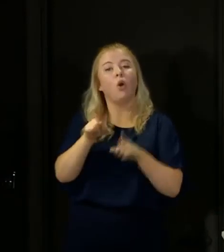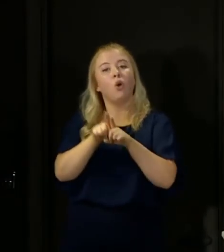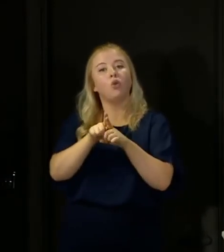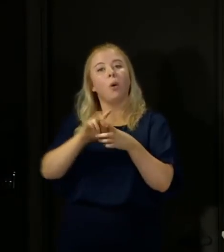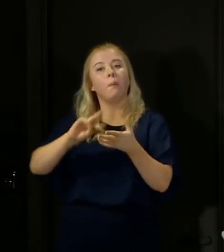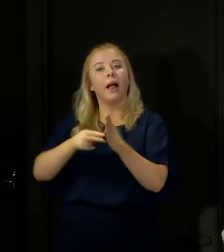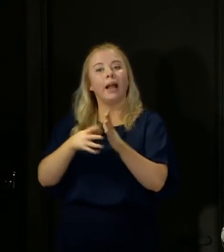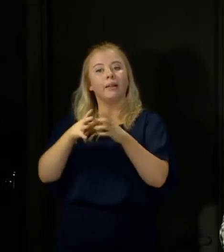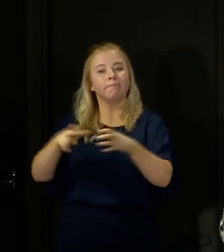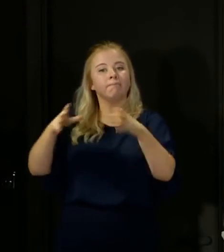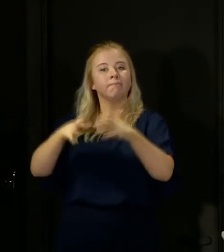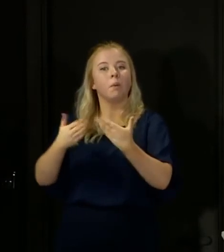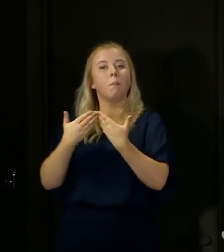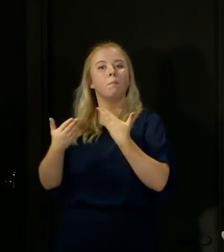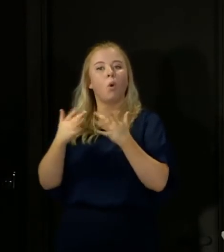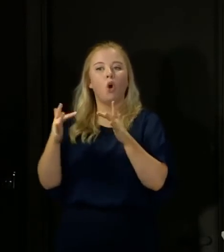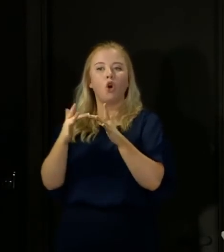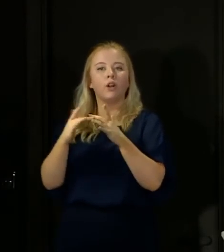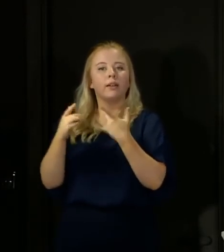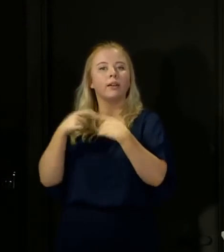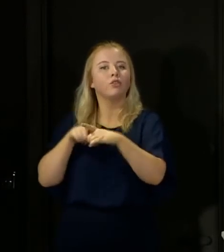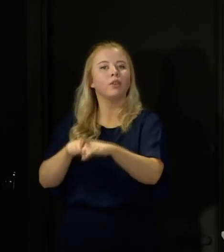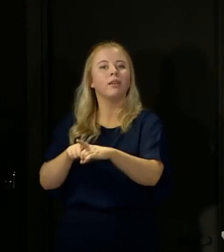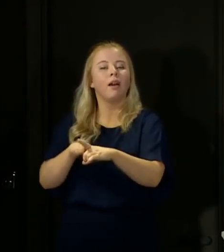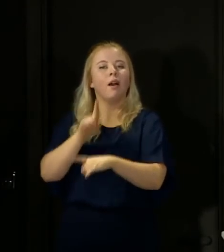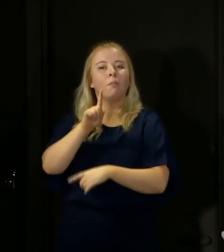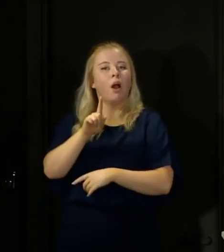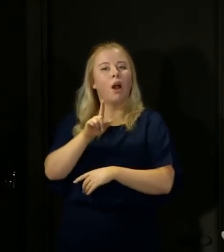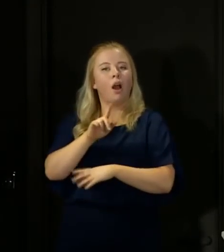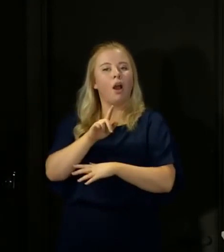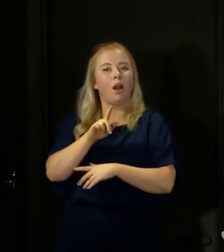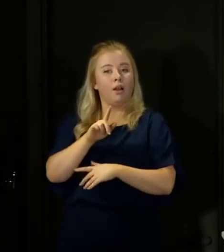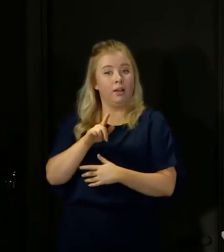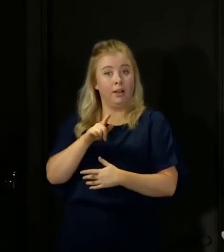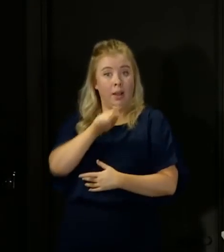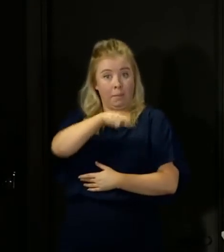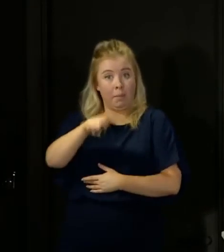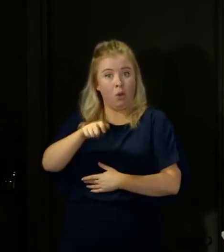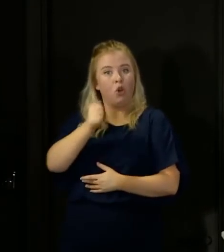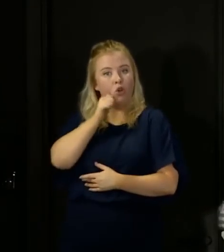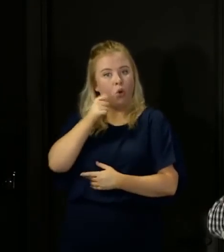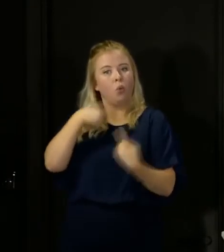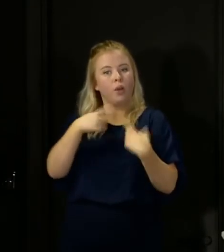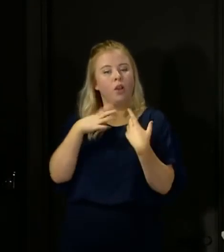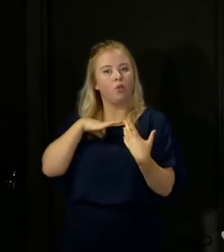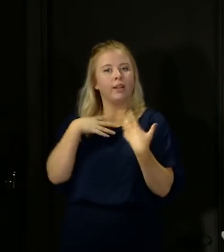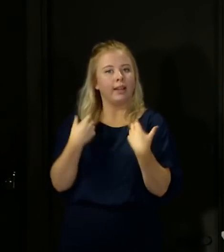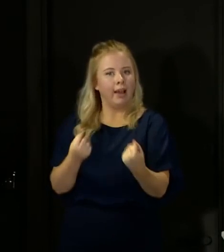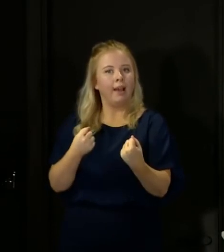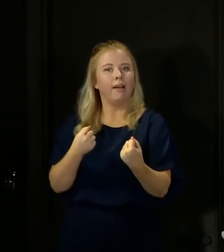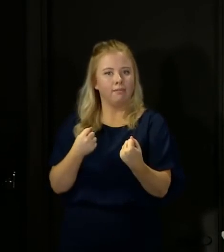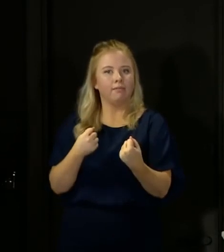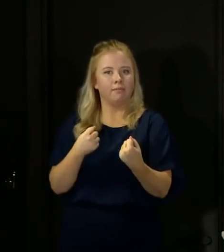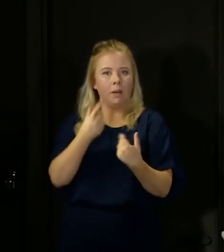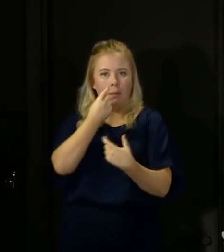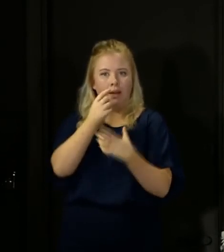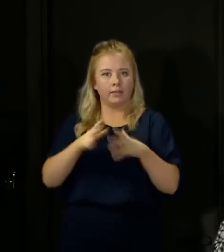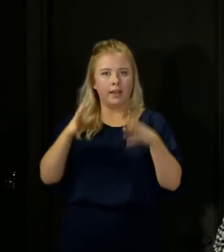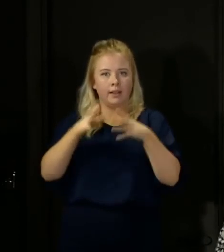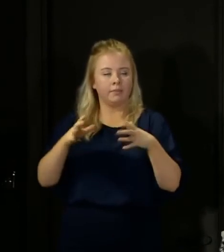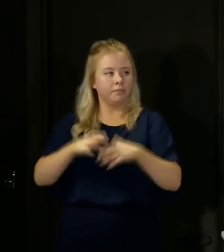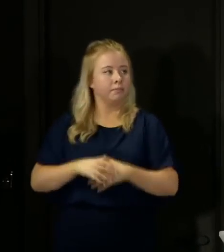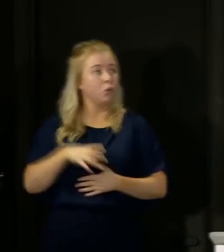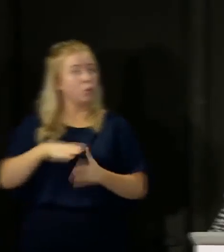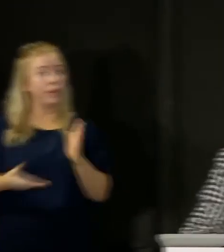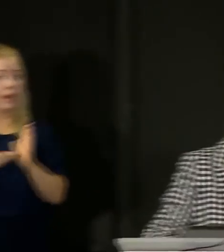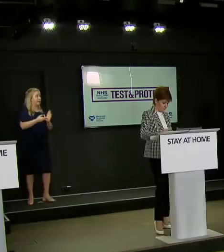contact tracers. But I don't want anybody to think that we don't have the capacity that we need to turn the system on on Thursday. Fiona,